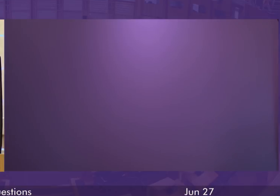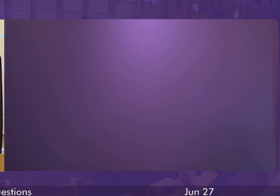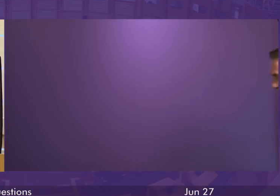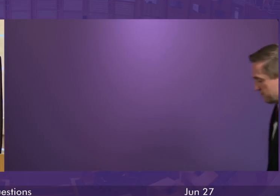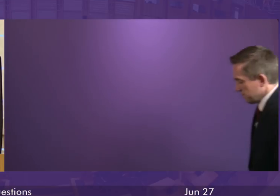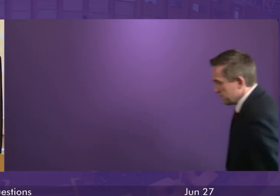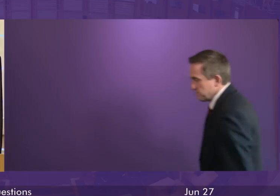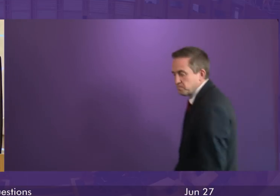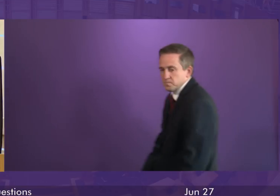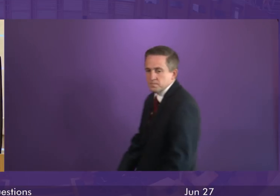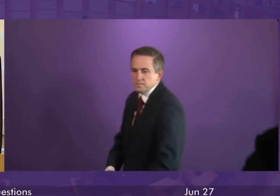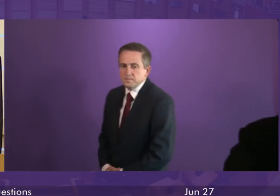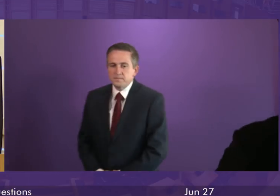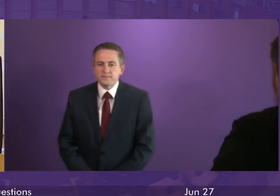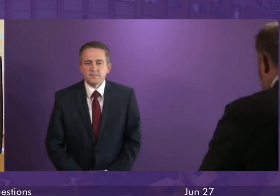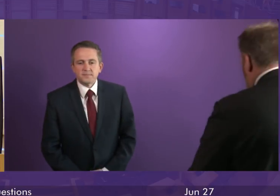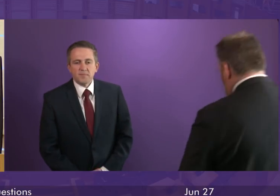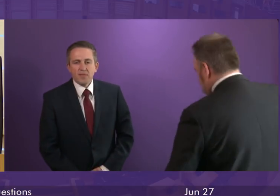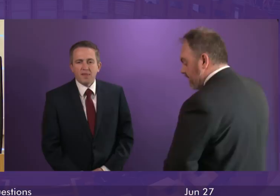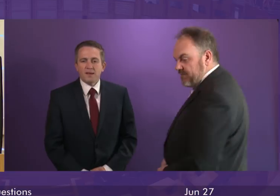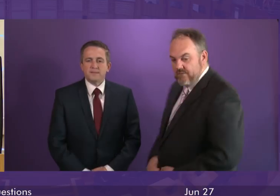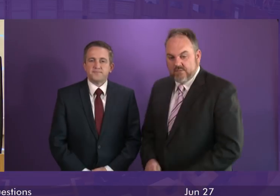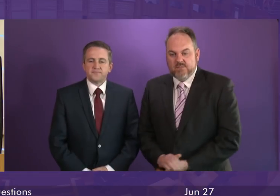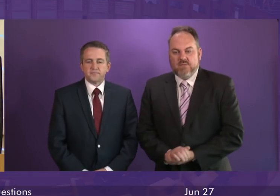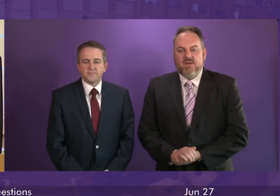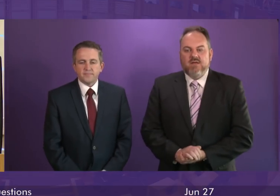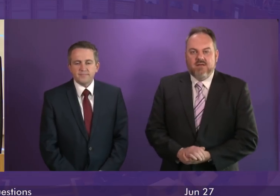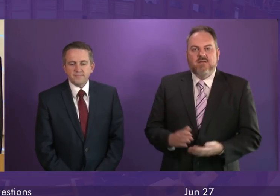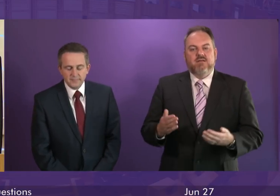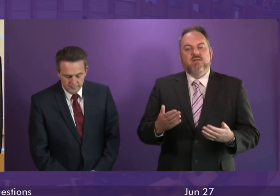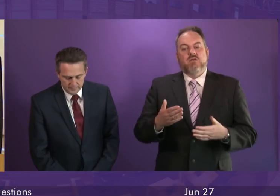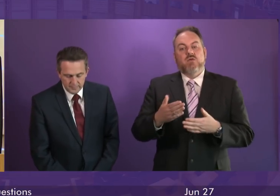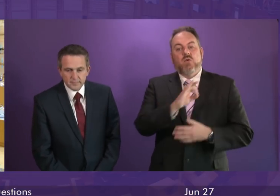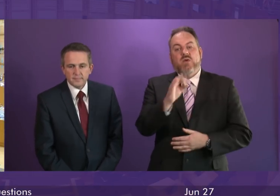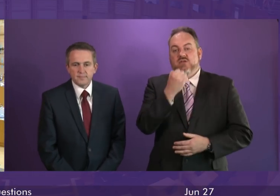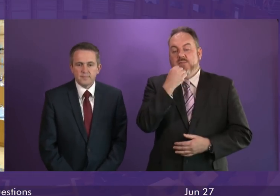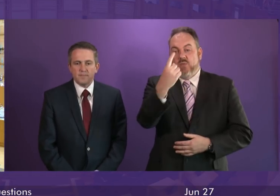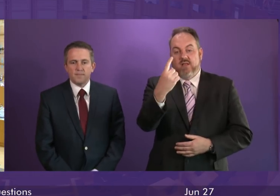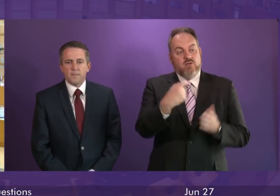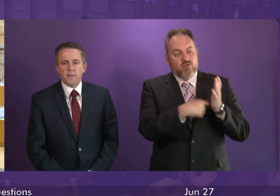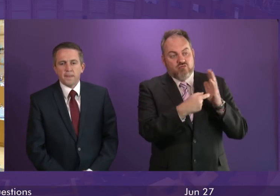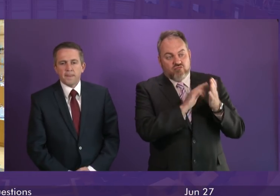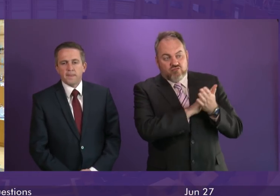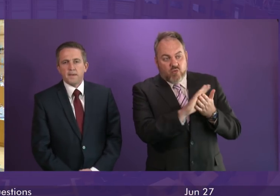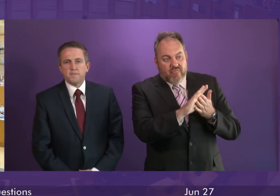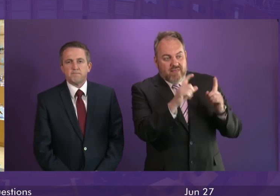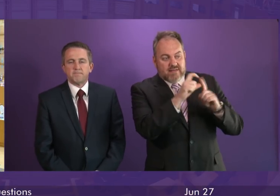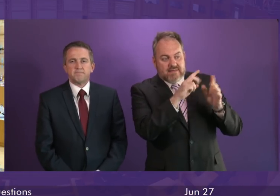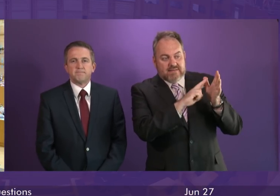Thank you. That concludes general questions. We're going to turn now to First Minister's questions. Question number one, Ruth Davidson. Thank you, Presiding Officer.